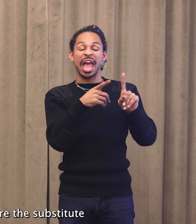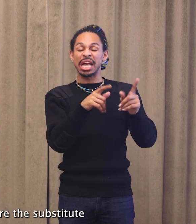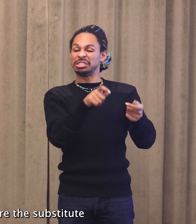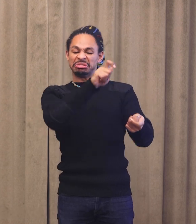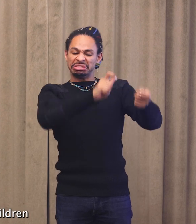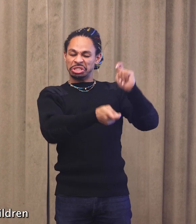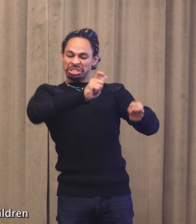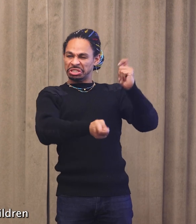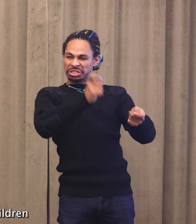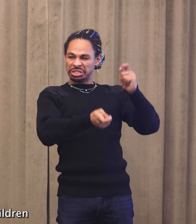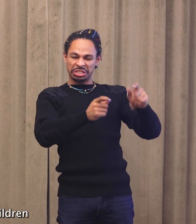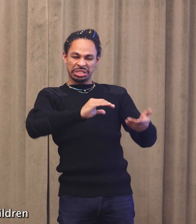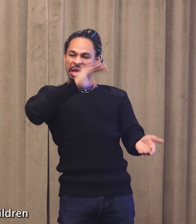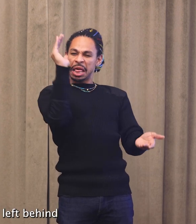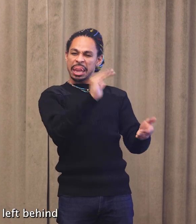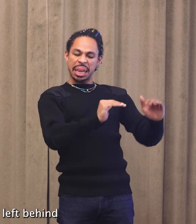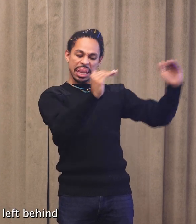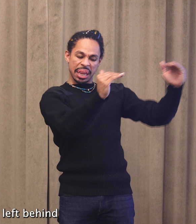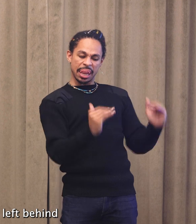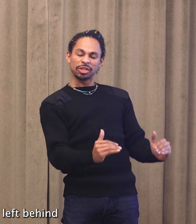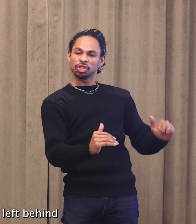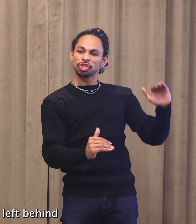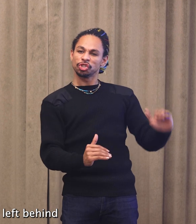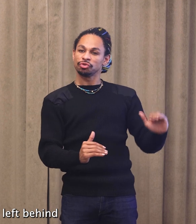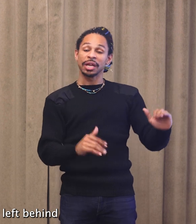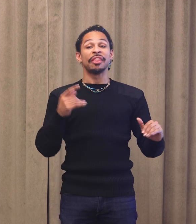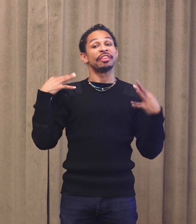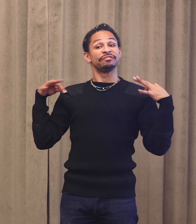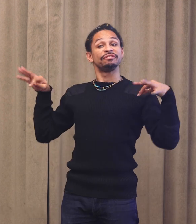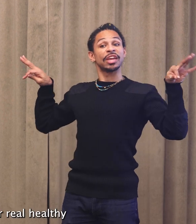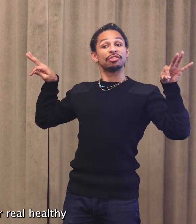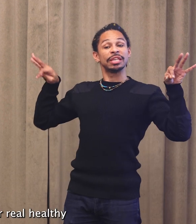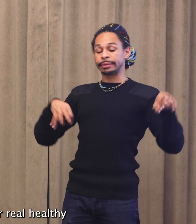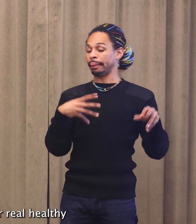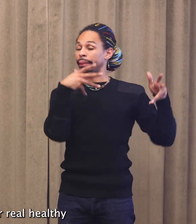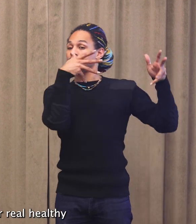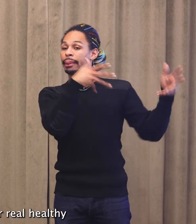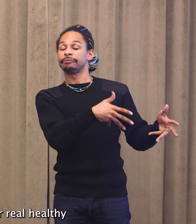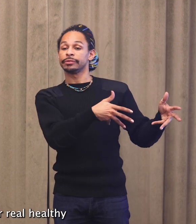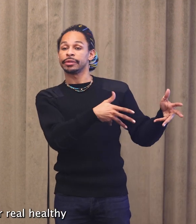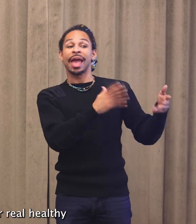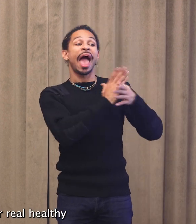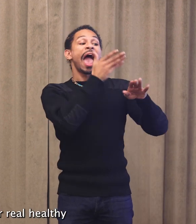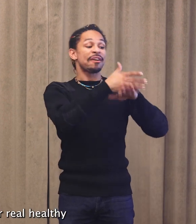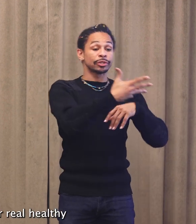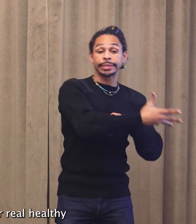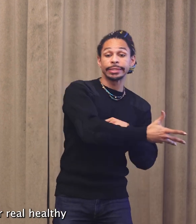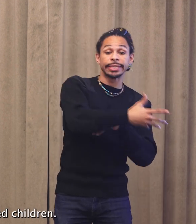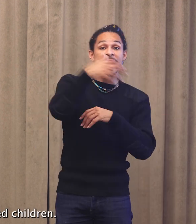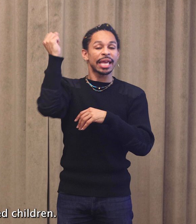the substitute lesser children that the fairies left behind after taking their real,